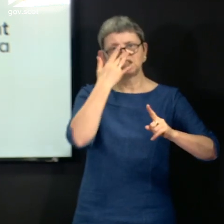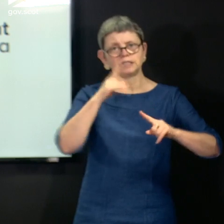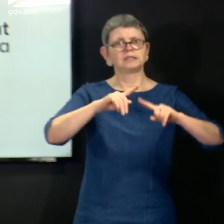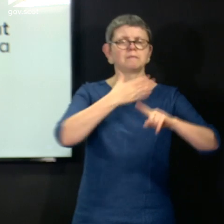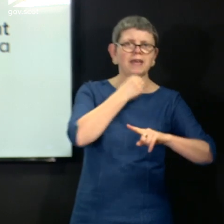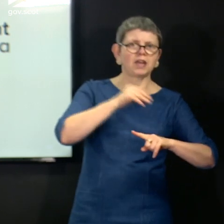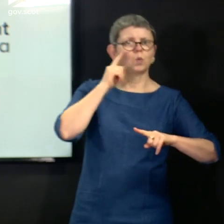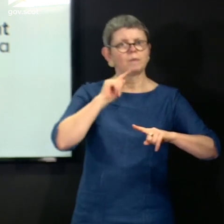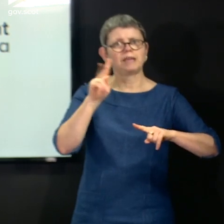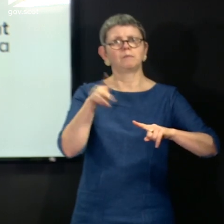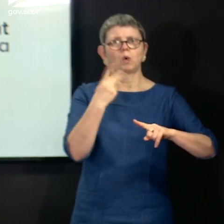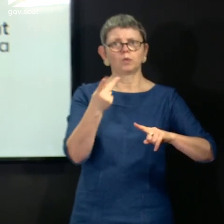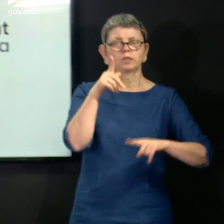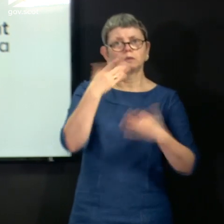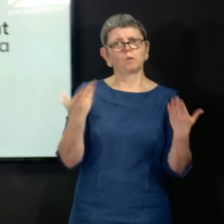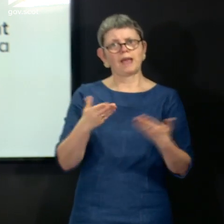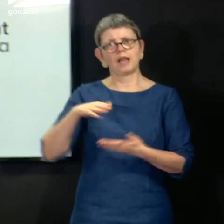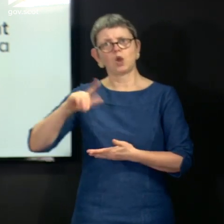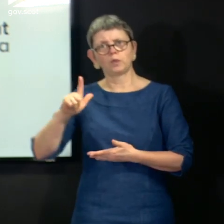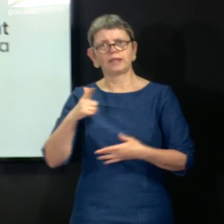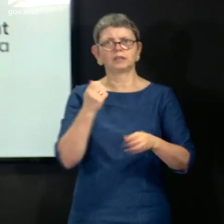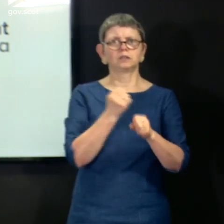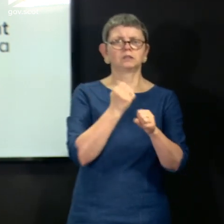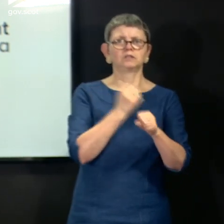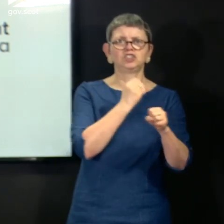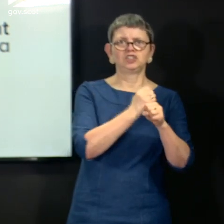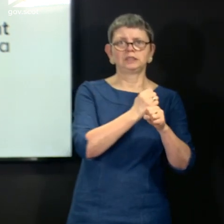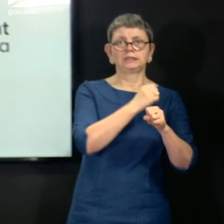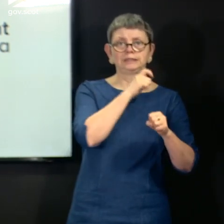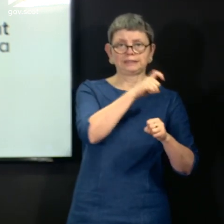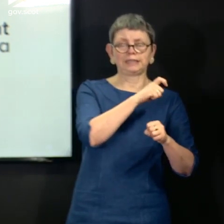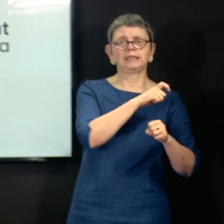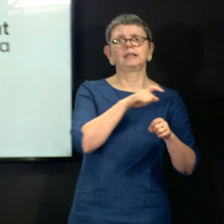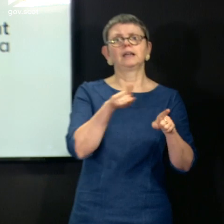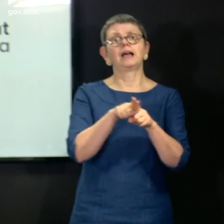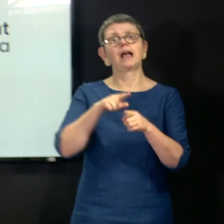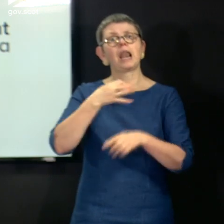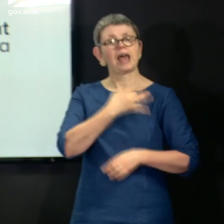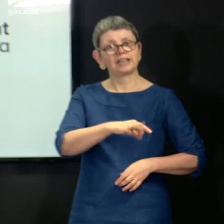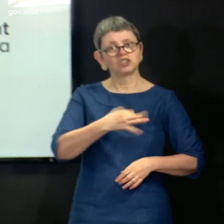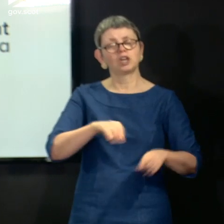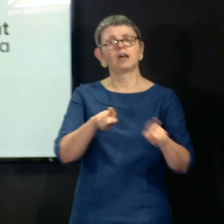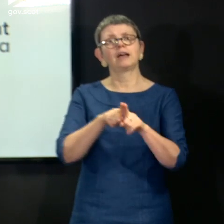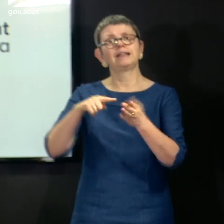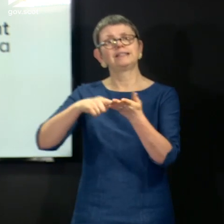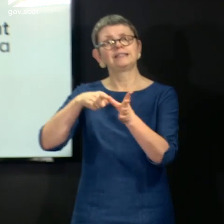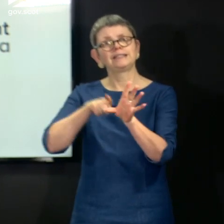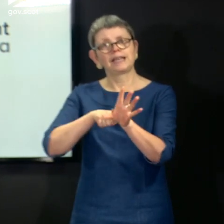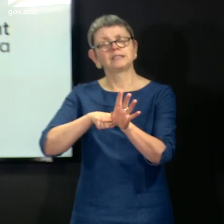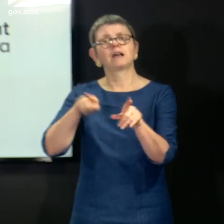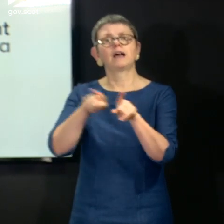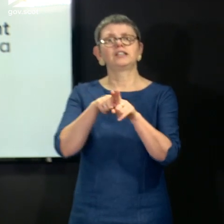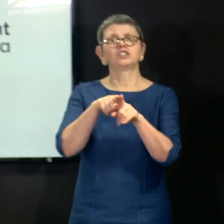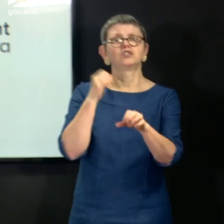participating boards are Lothian, Greater Glasgow and Clyde, Lanarkshire, Tayside, Highland and Grampian. An